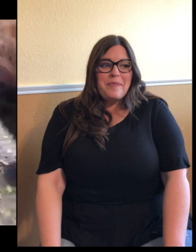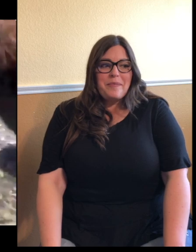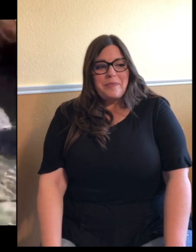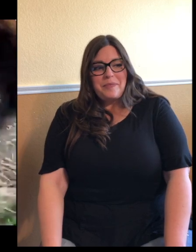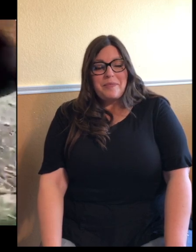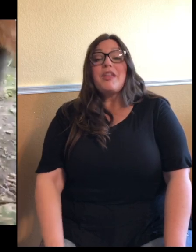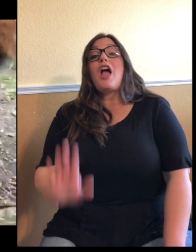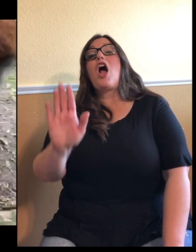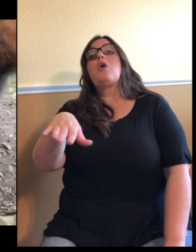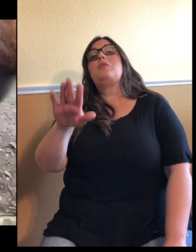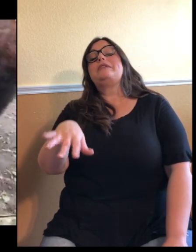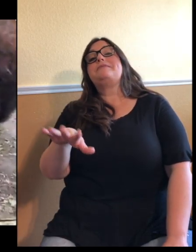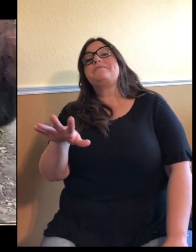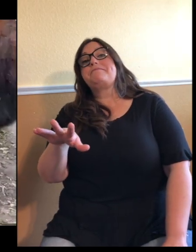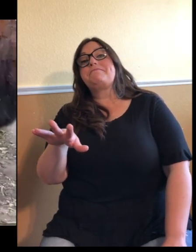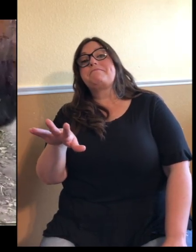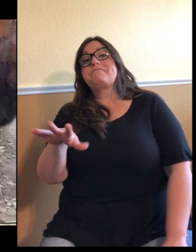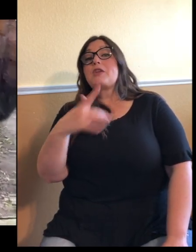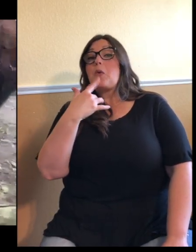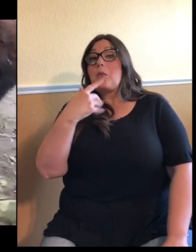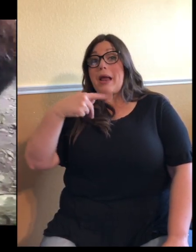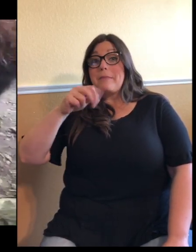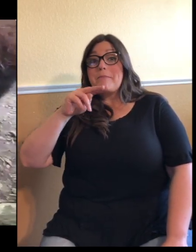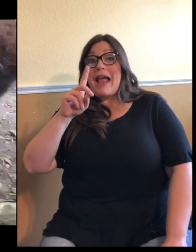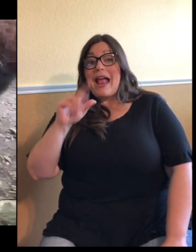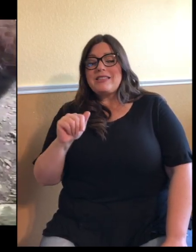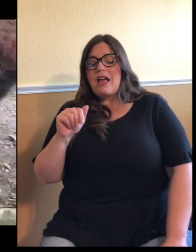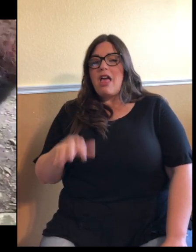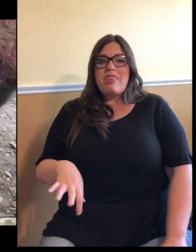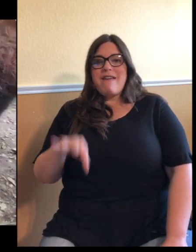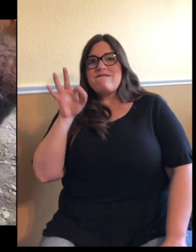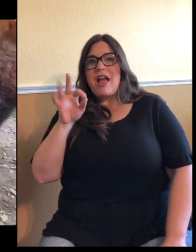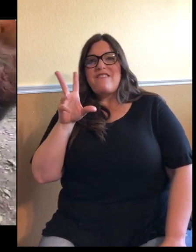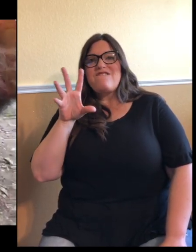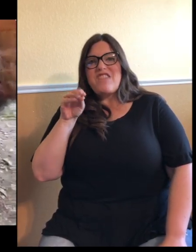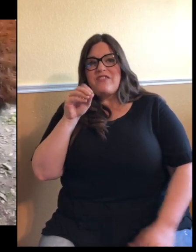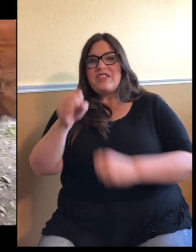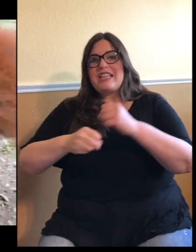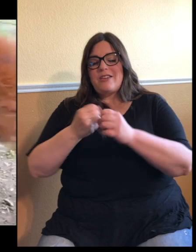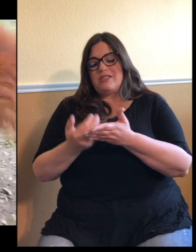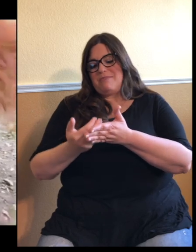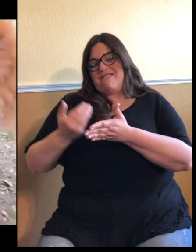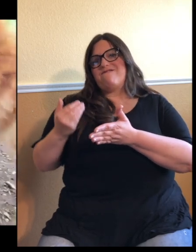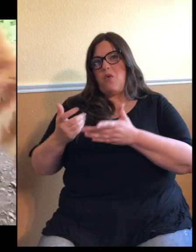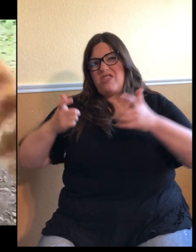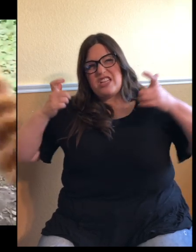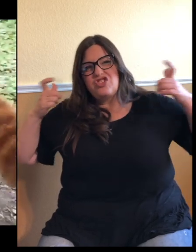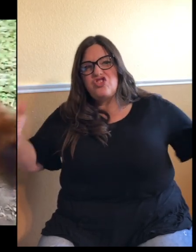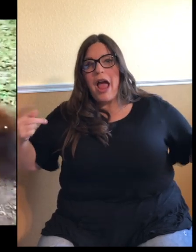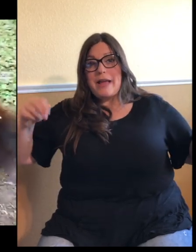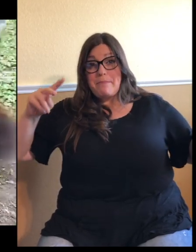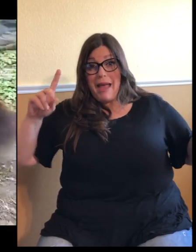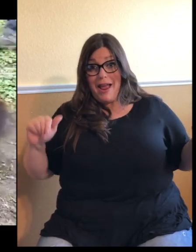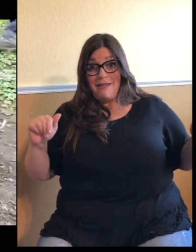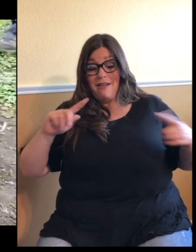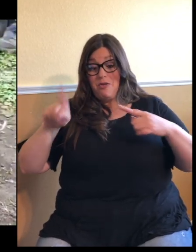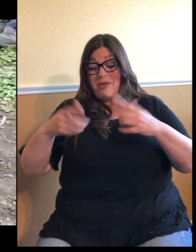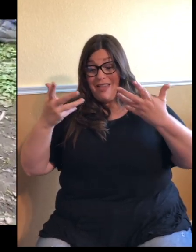Oh, so red pandas were discovered 50 years before the giant panda. So when the giant panda was discovered, they both are from the same region,